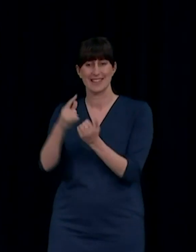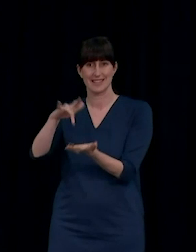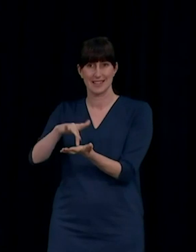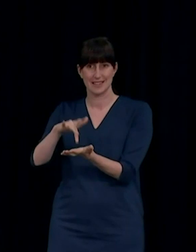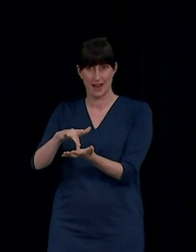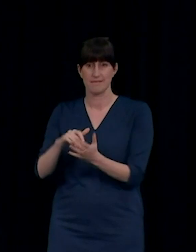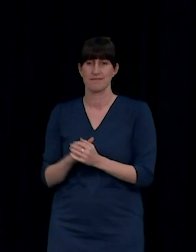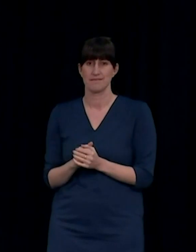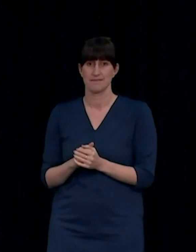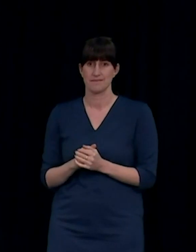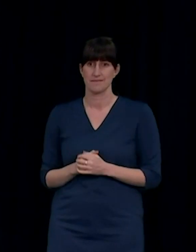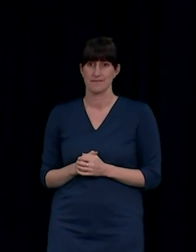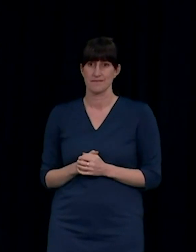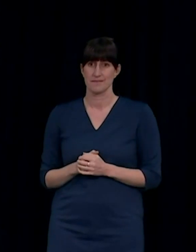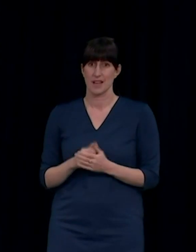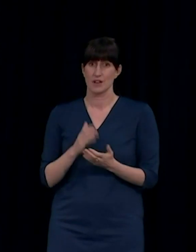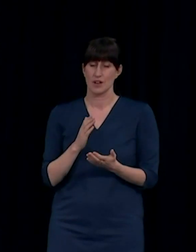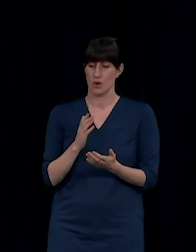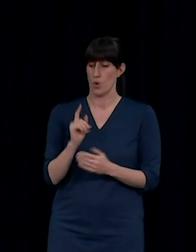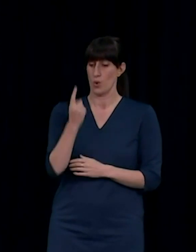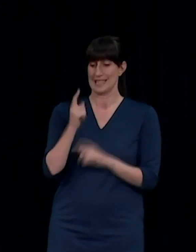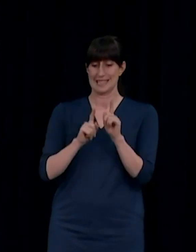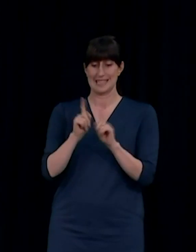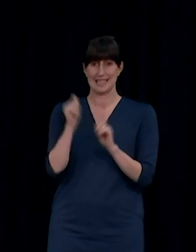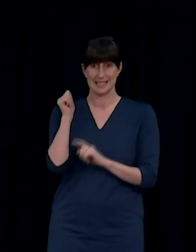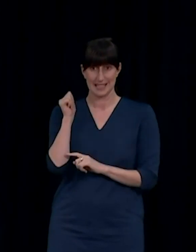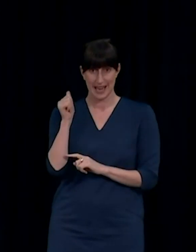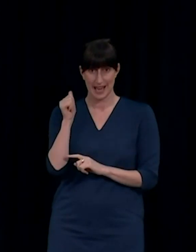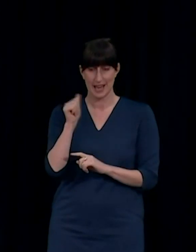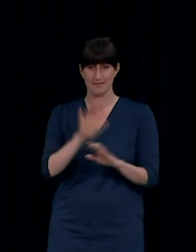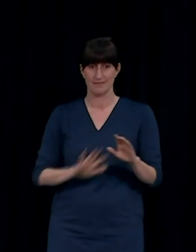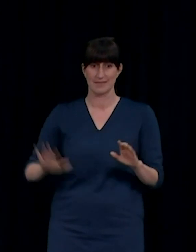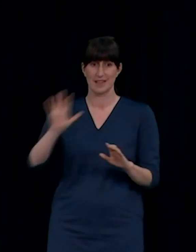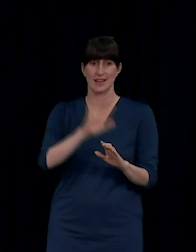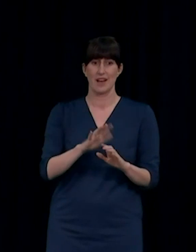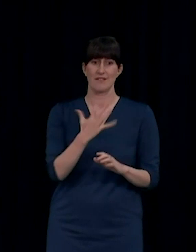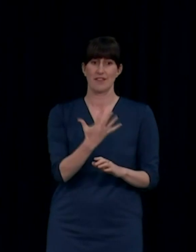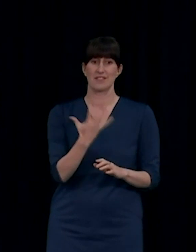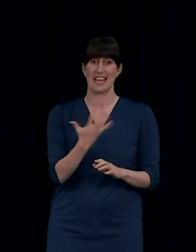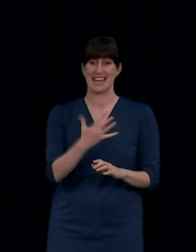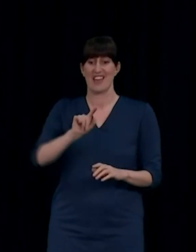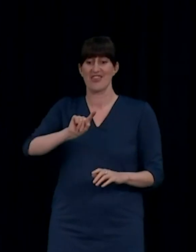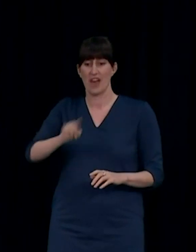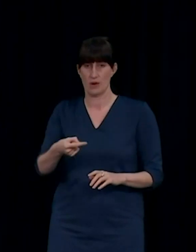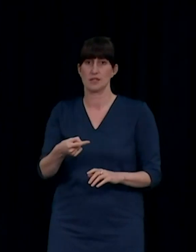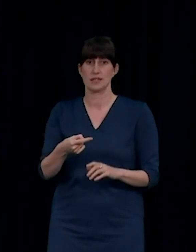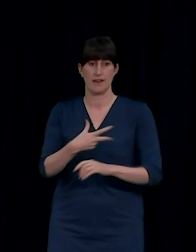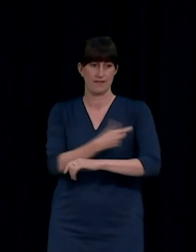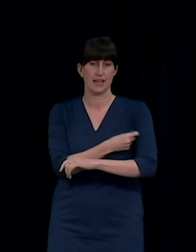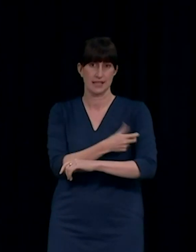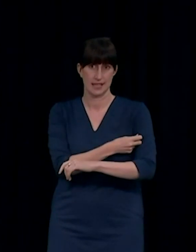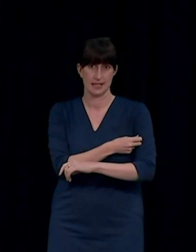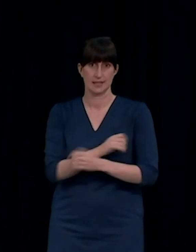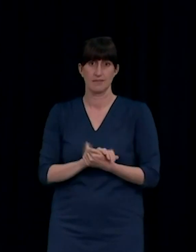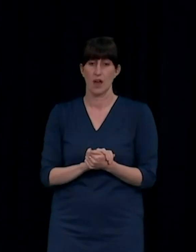to take the pressure off. In Auckland Metro yesterday, 15,163 vaccines were given. Just over 4,000